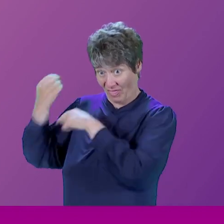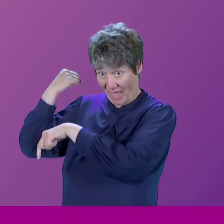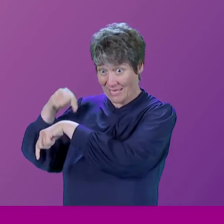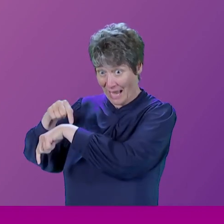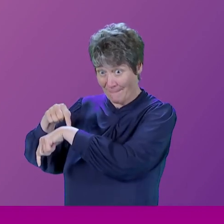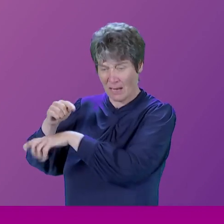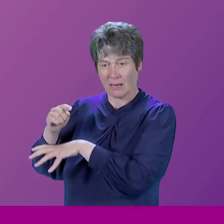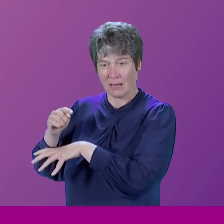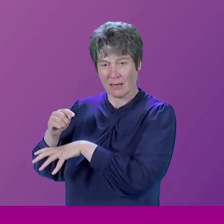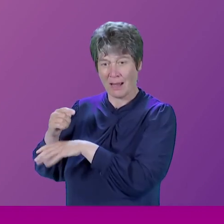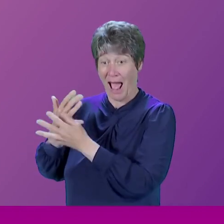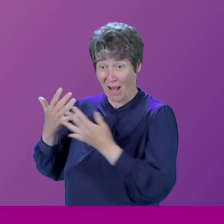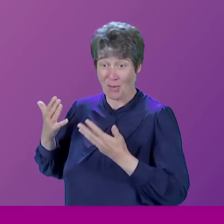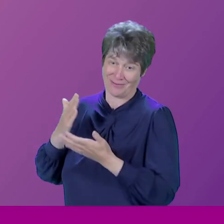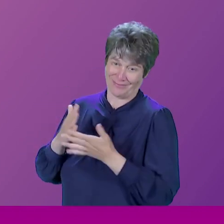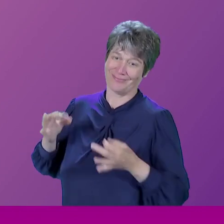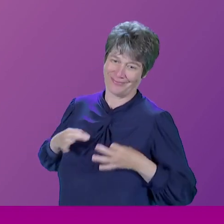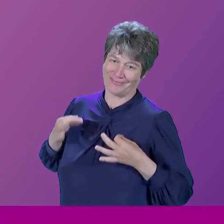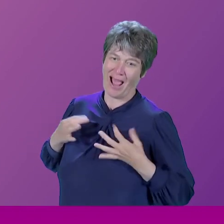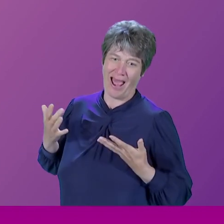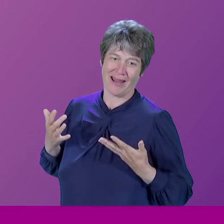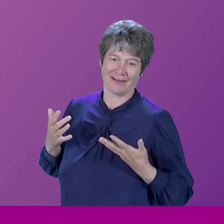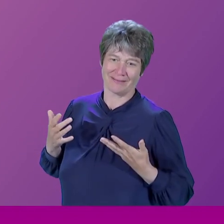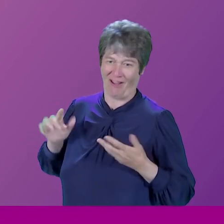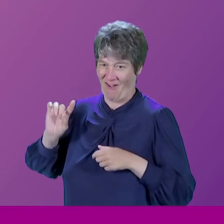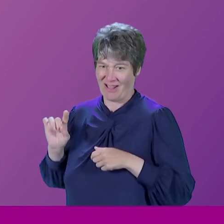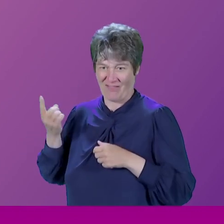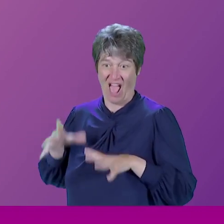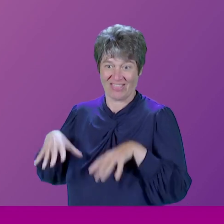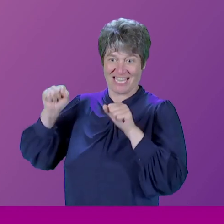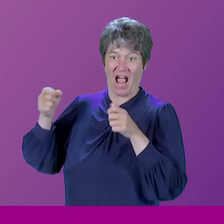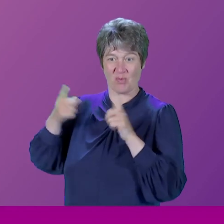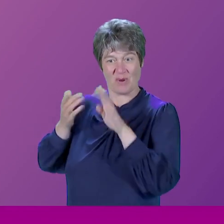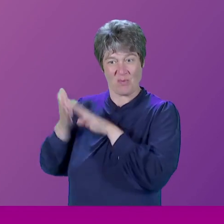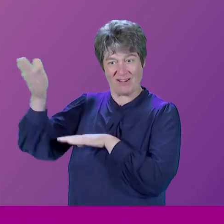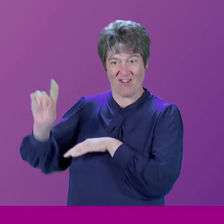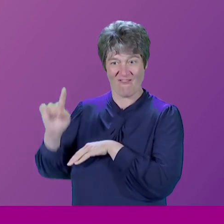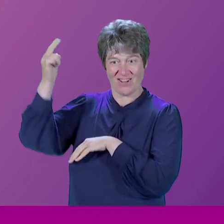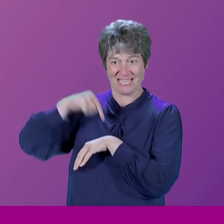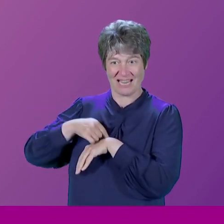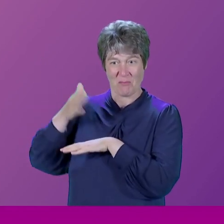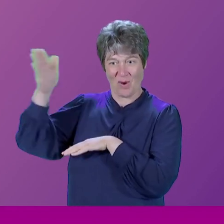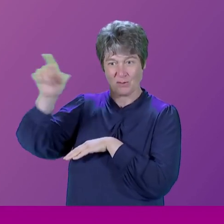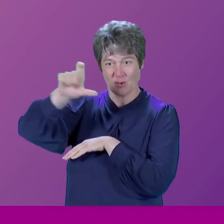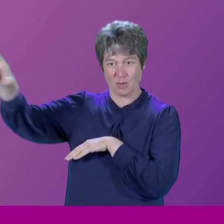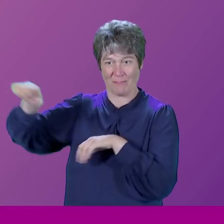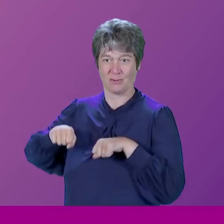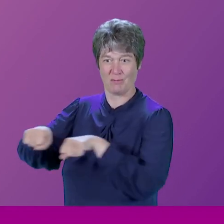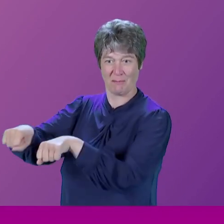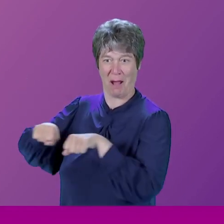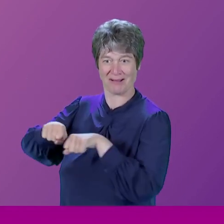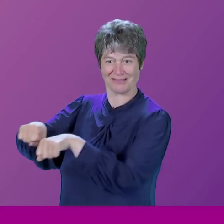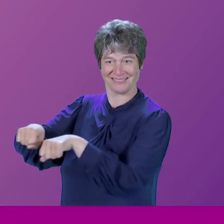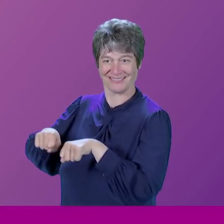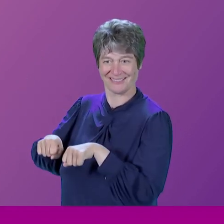And a lot of it was entertainment. You know, for example, in the very first scene, we'd go to the supermarket for the first time. With all four